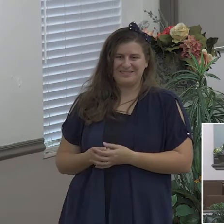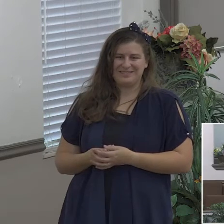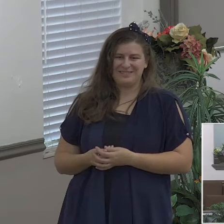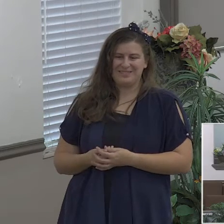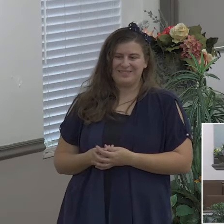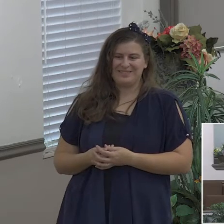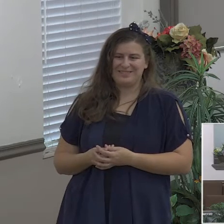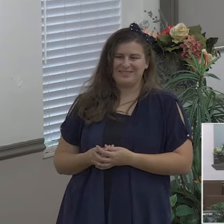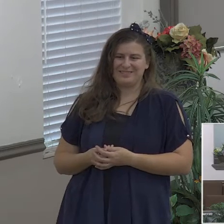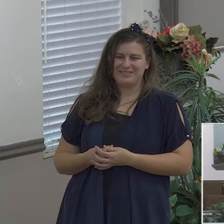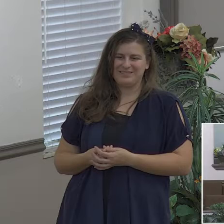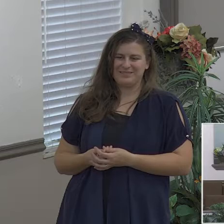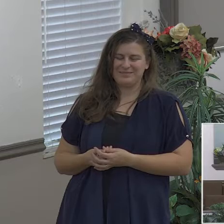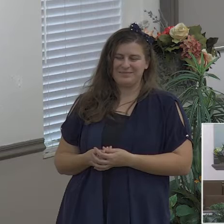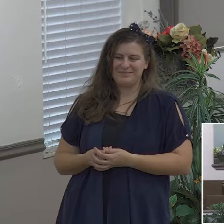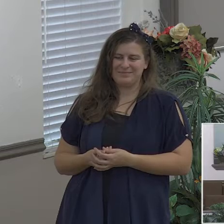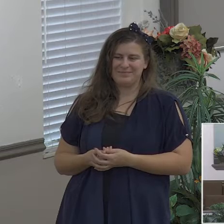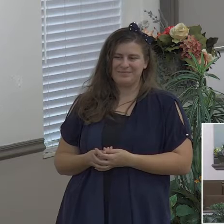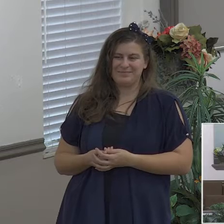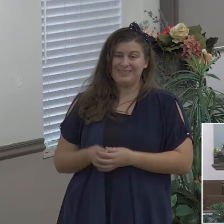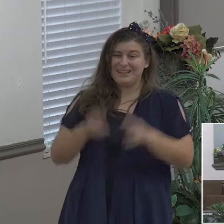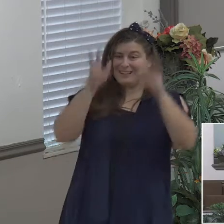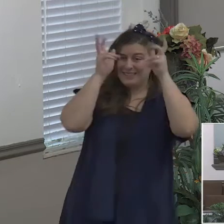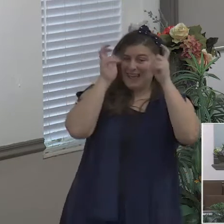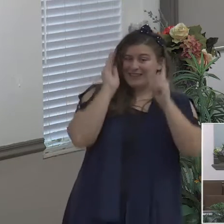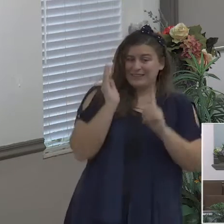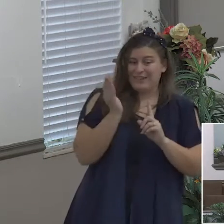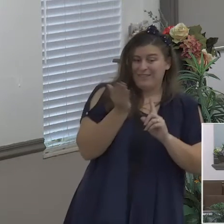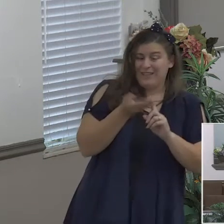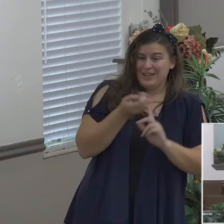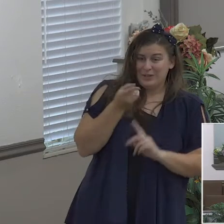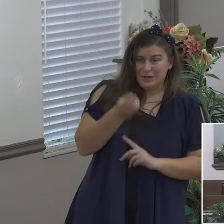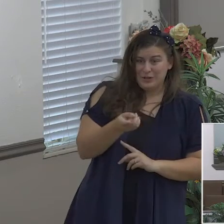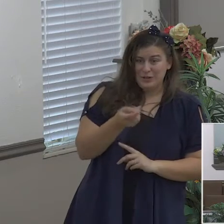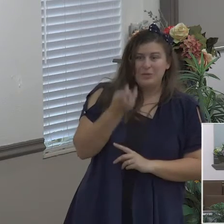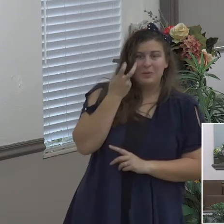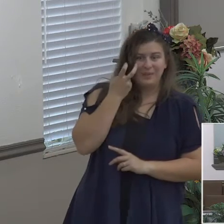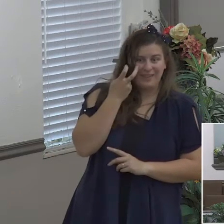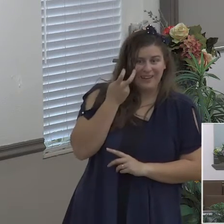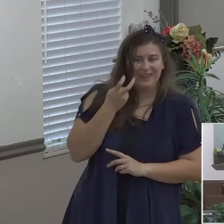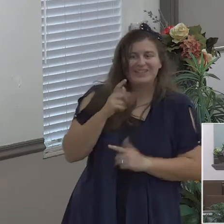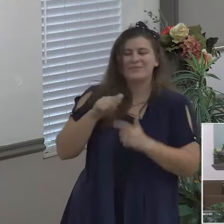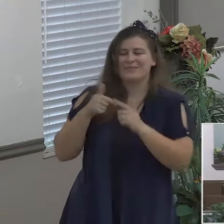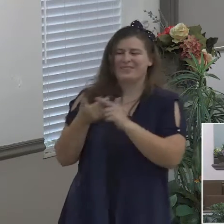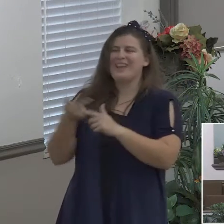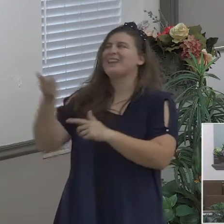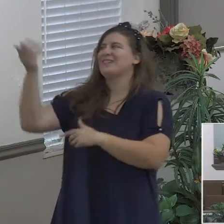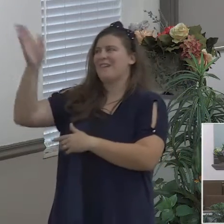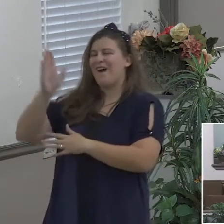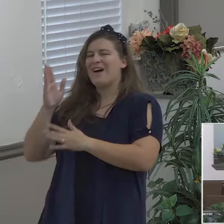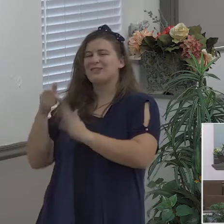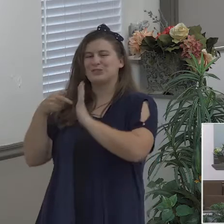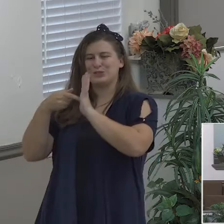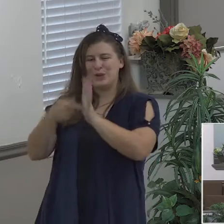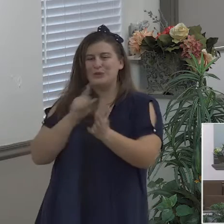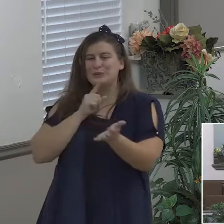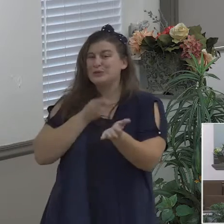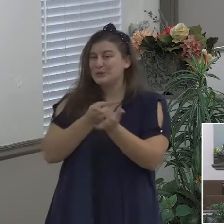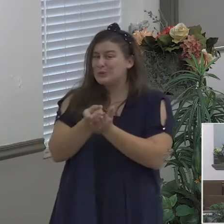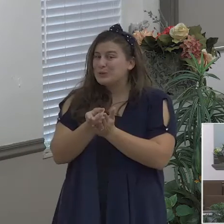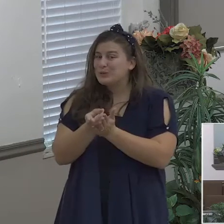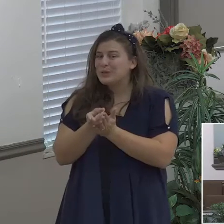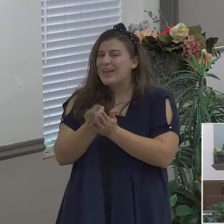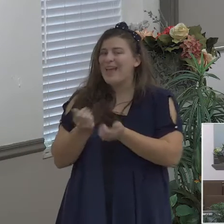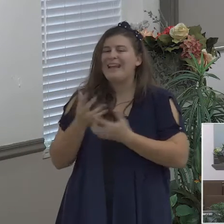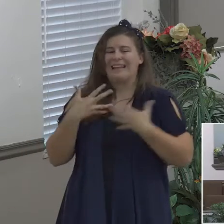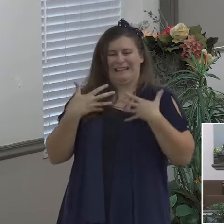or you read a gospel tract or somebody shared a passage of scripture with you or a camp counselor